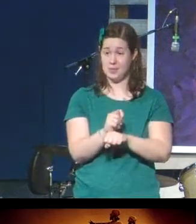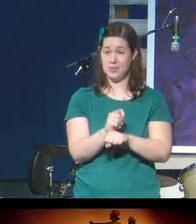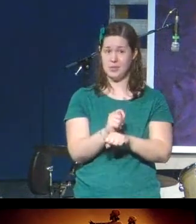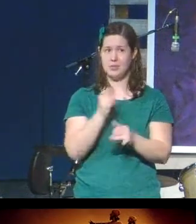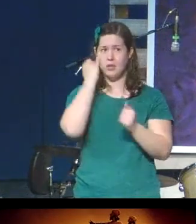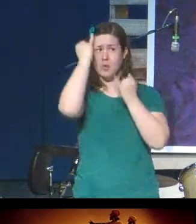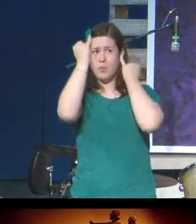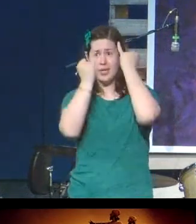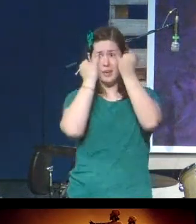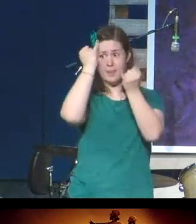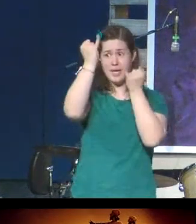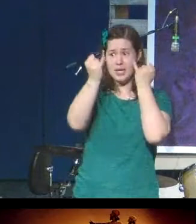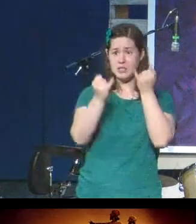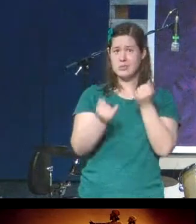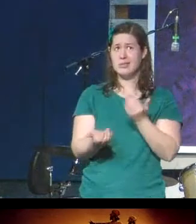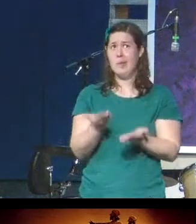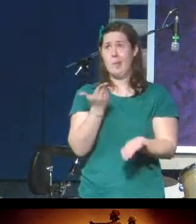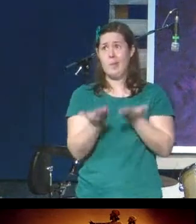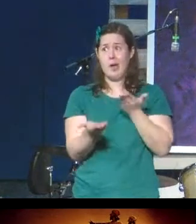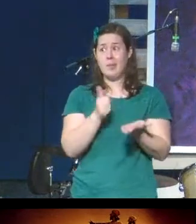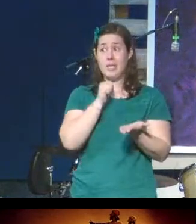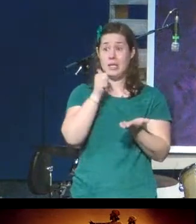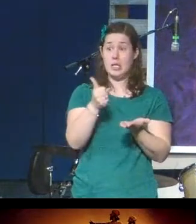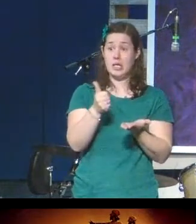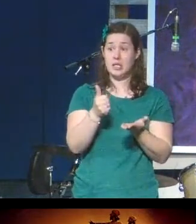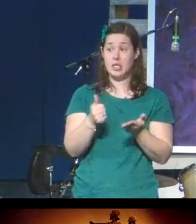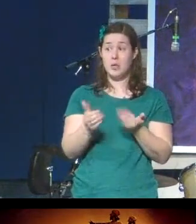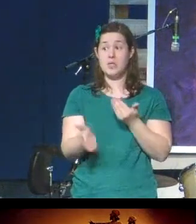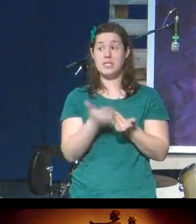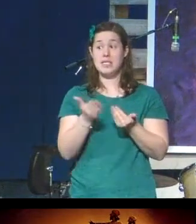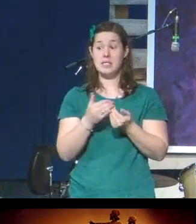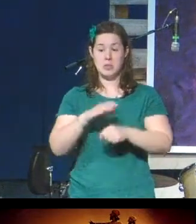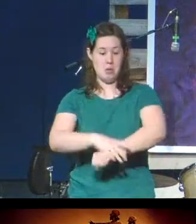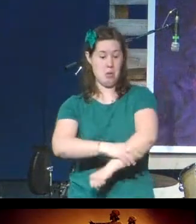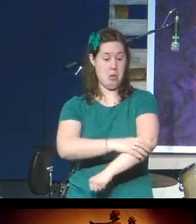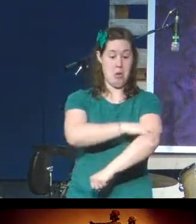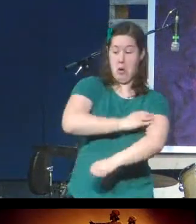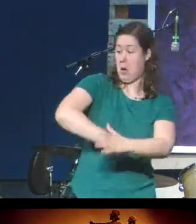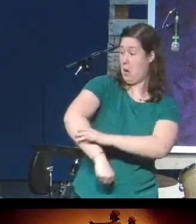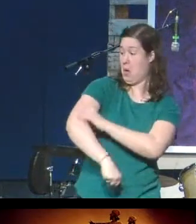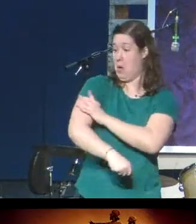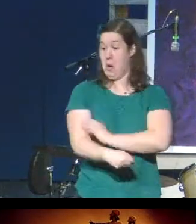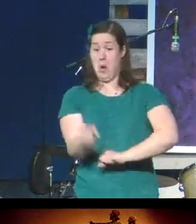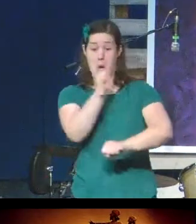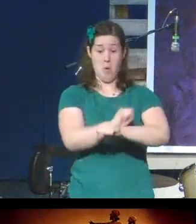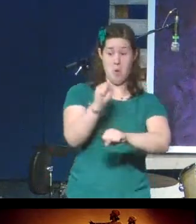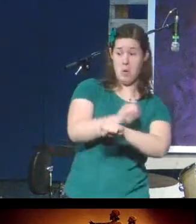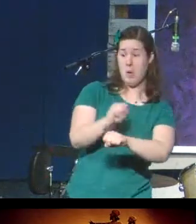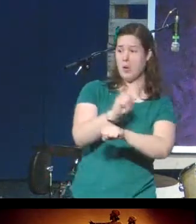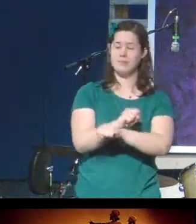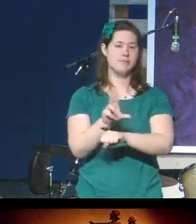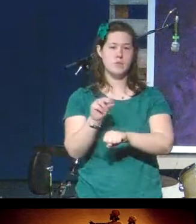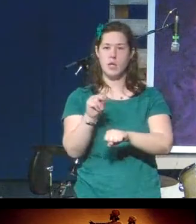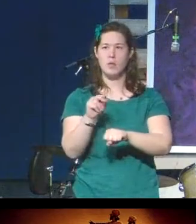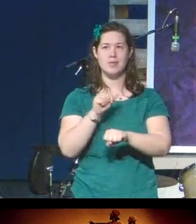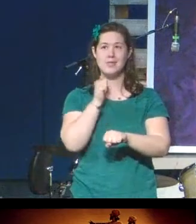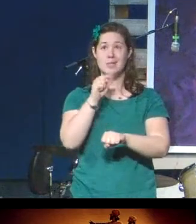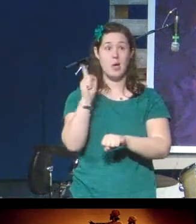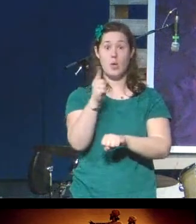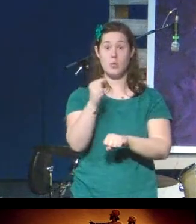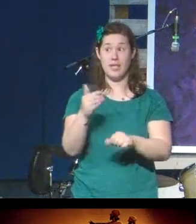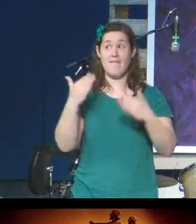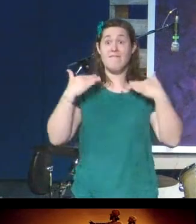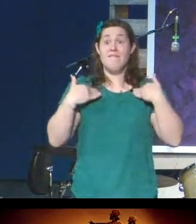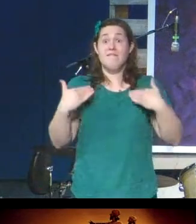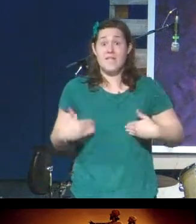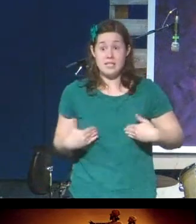just as easy as rolling up their sleeves and getting to work. This was not just about a physical rebuilding. There was much, much more